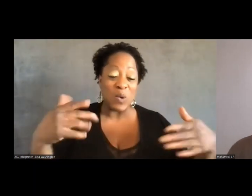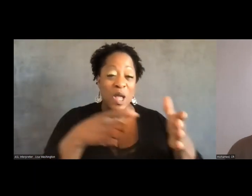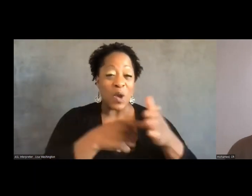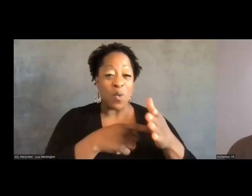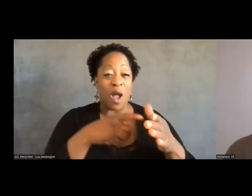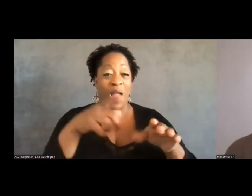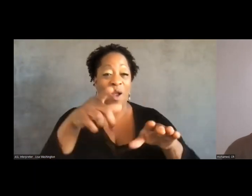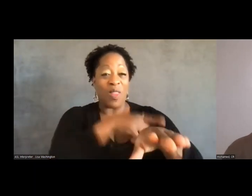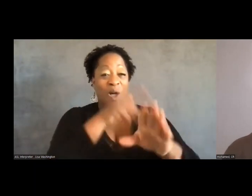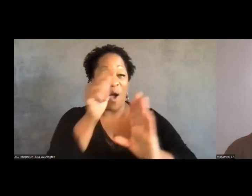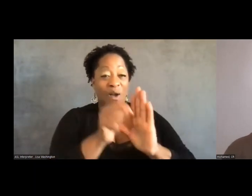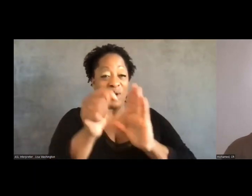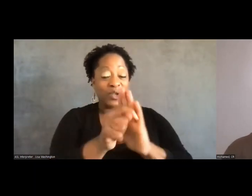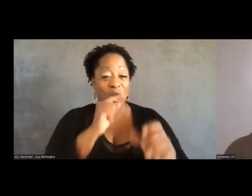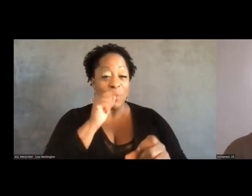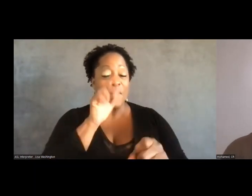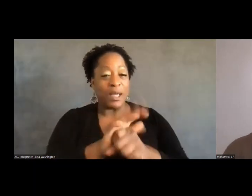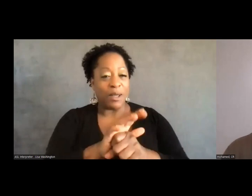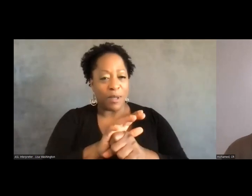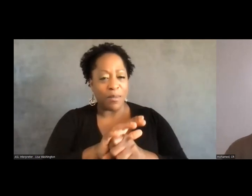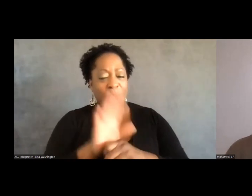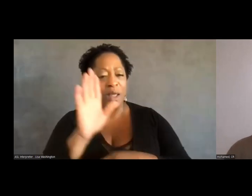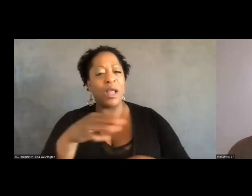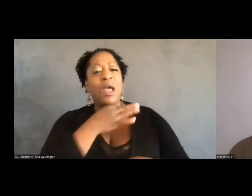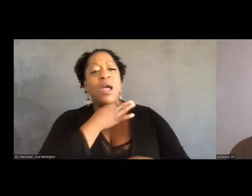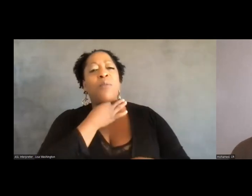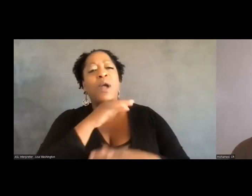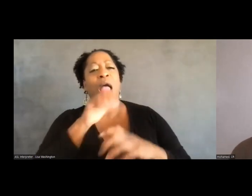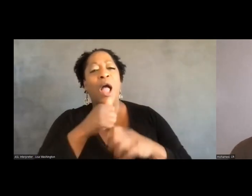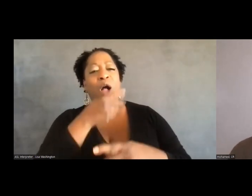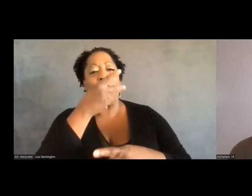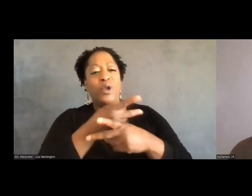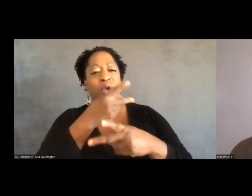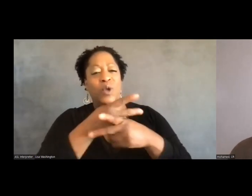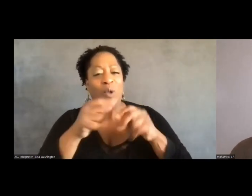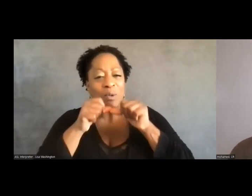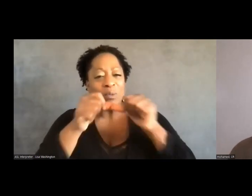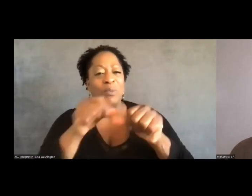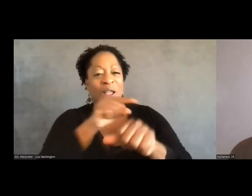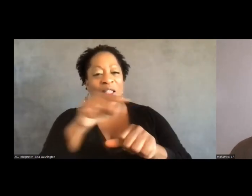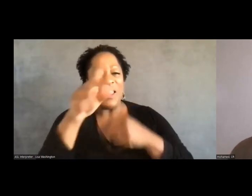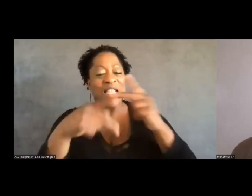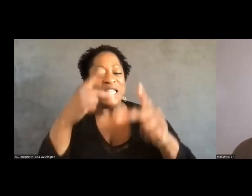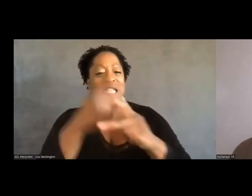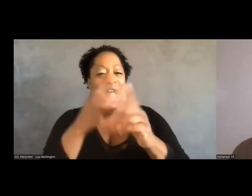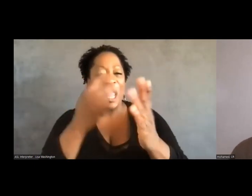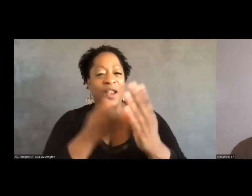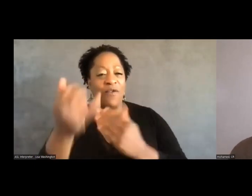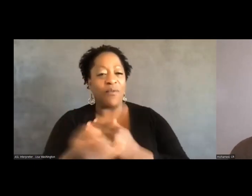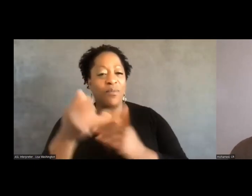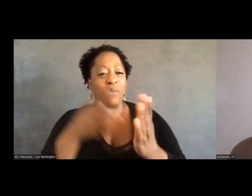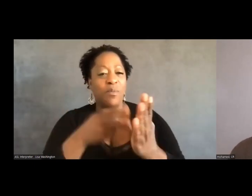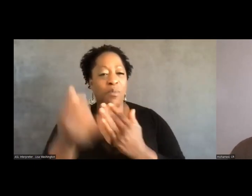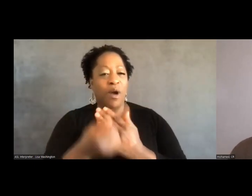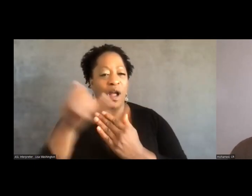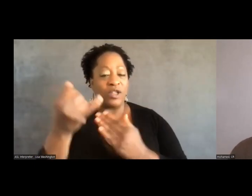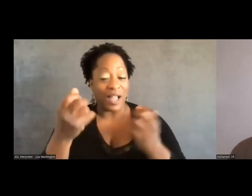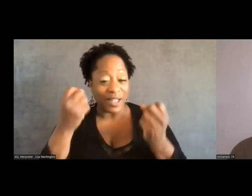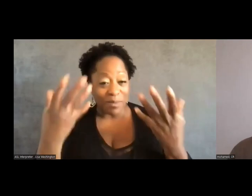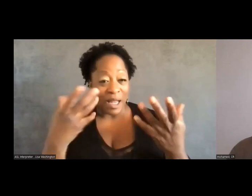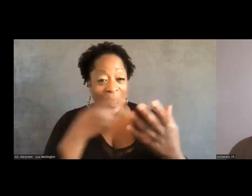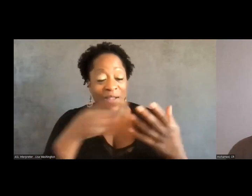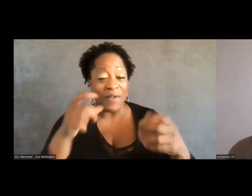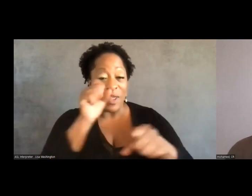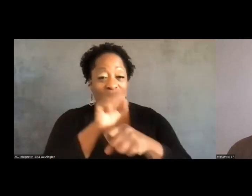wonder if y'all can speak to sustainability in projects like these, recognizing that lots of this work is